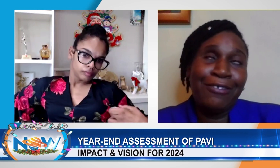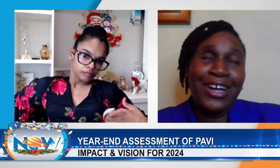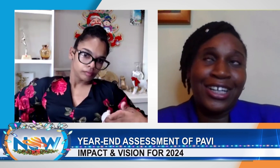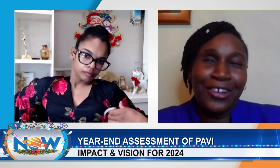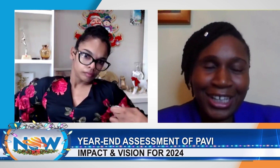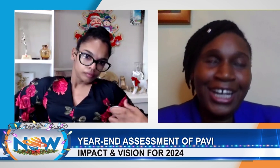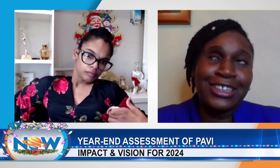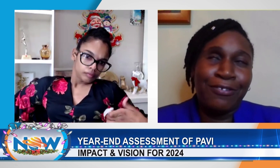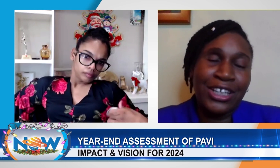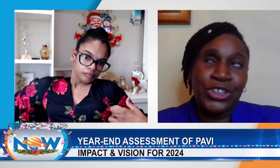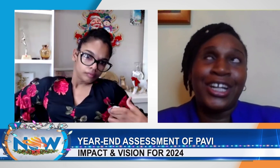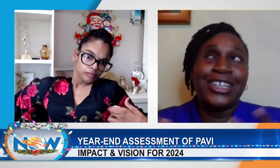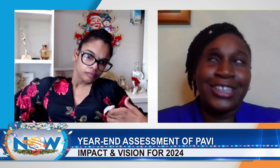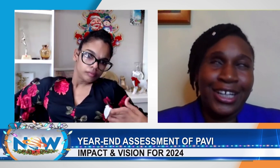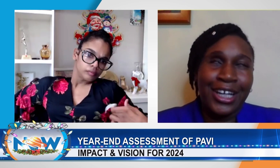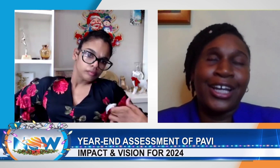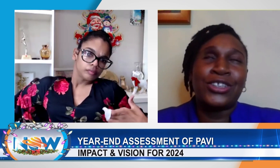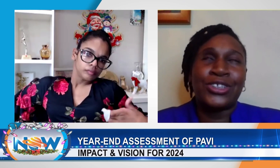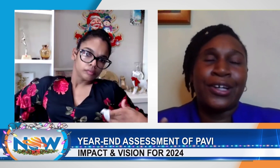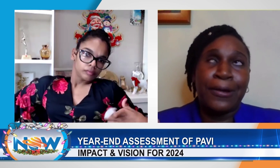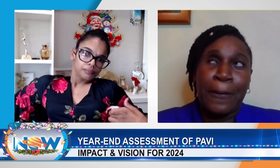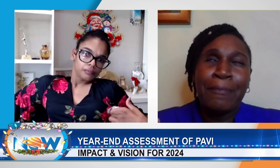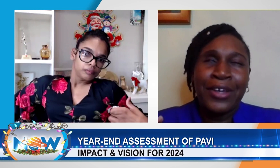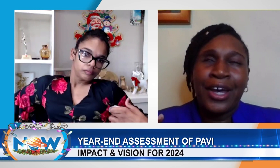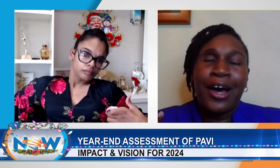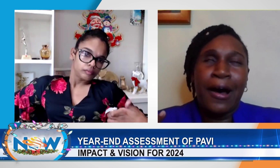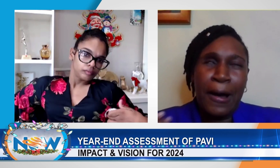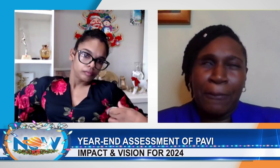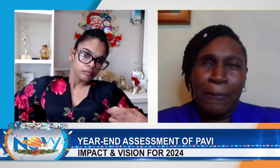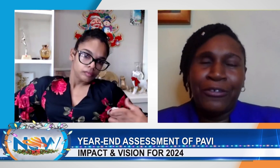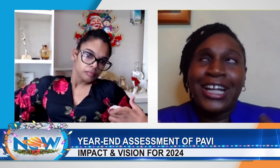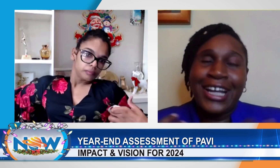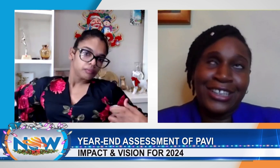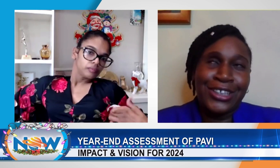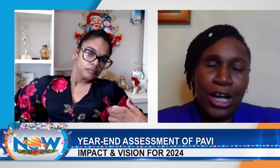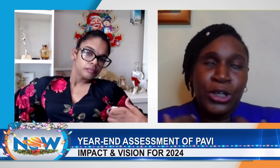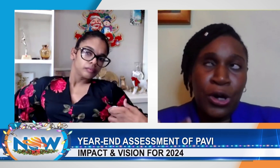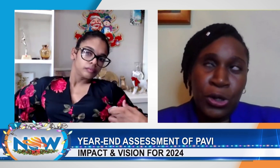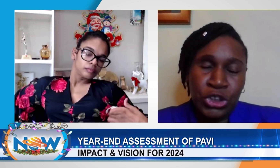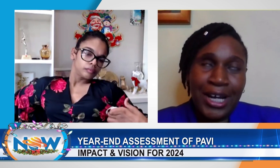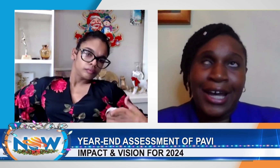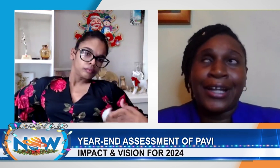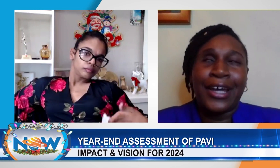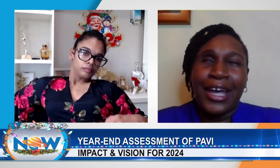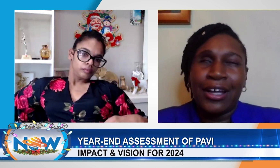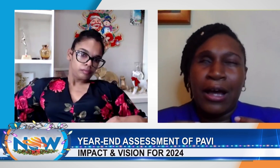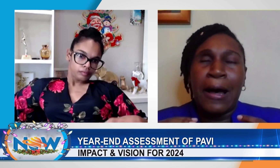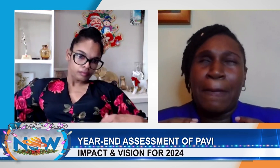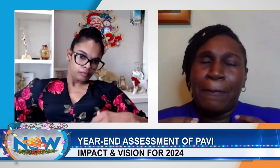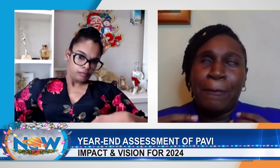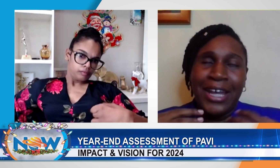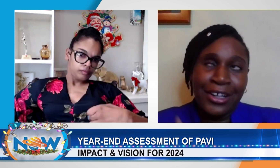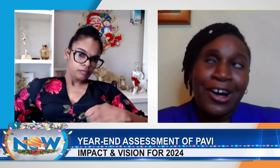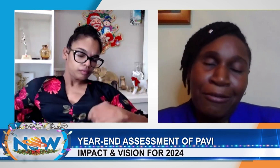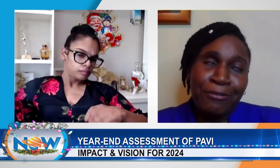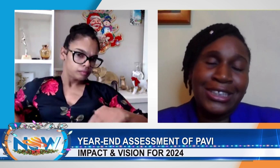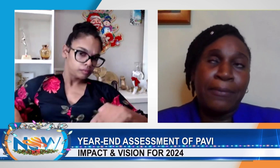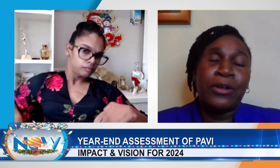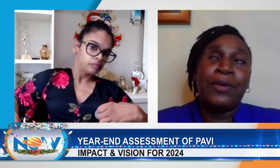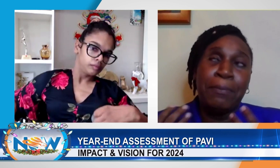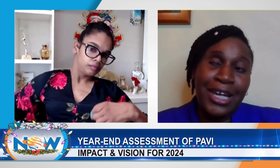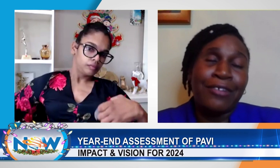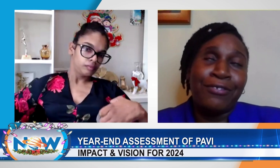because early intervention is the key to really getting a young child being